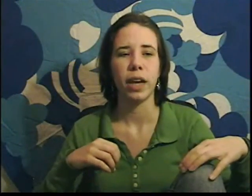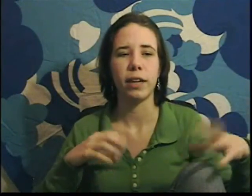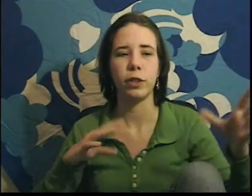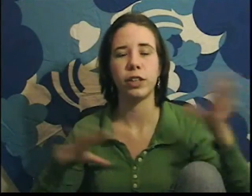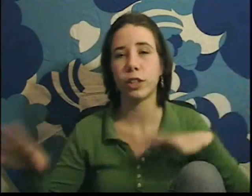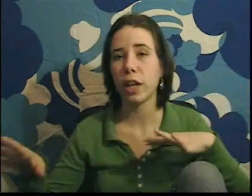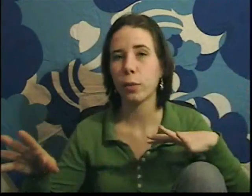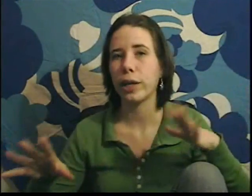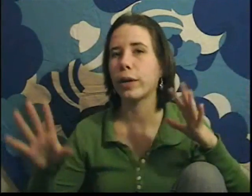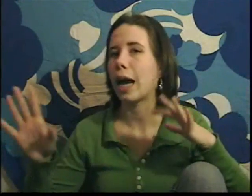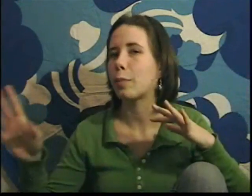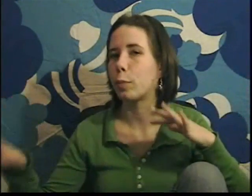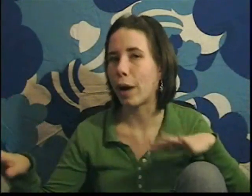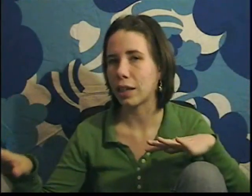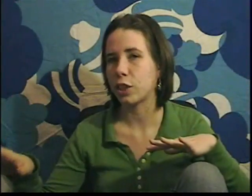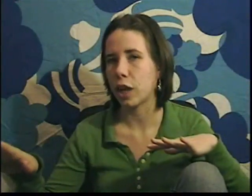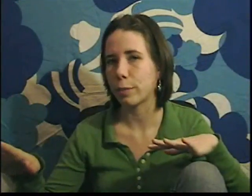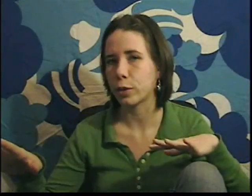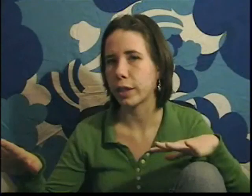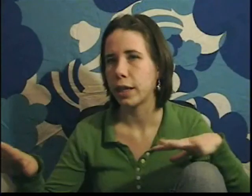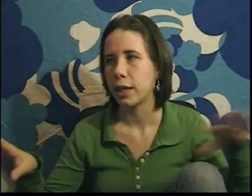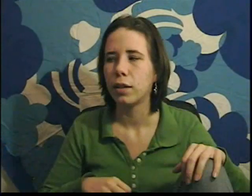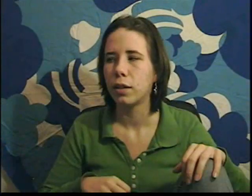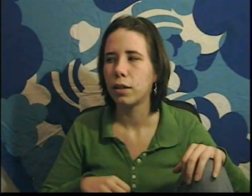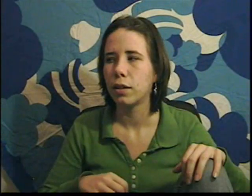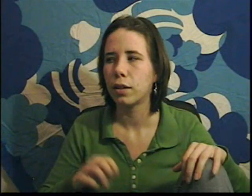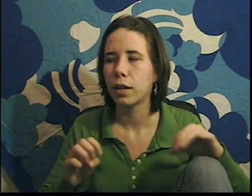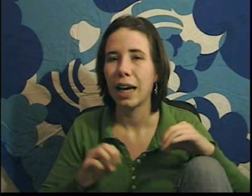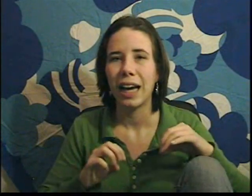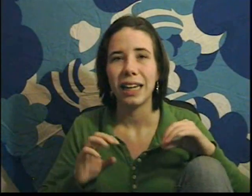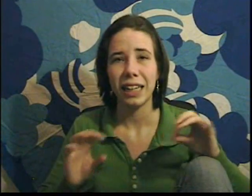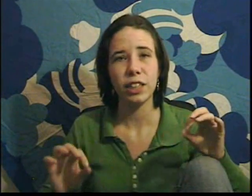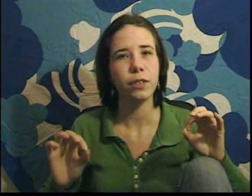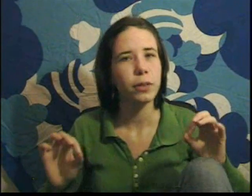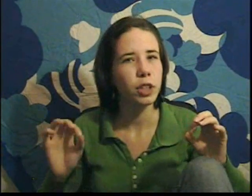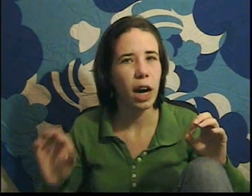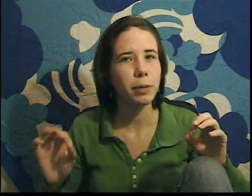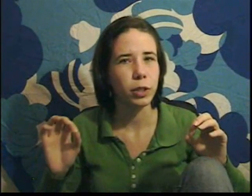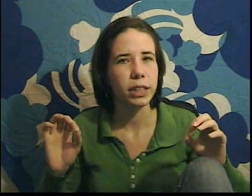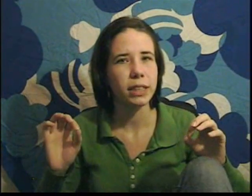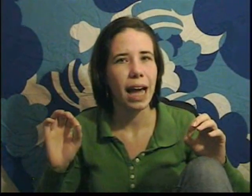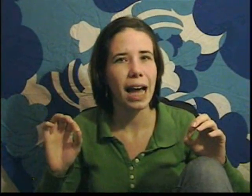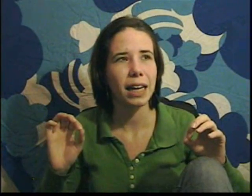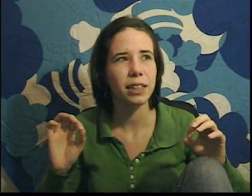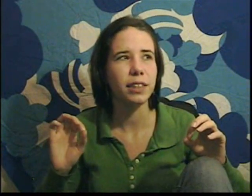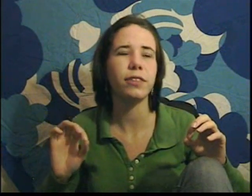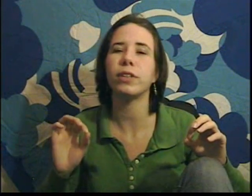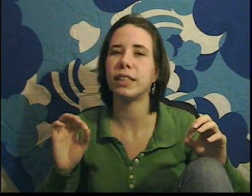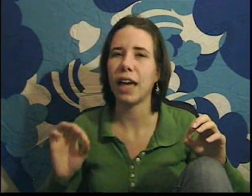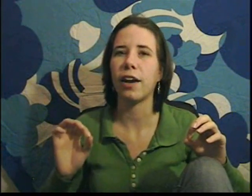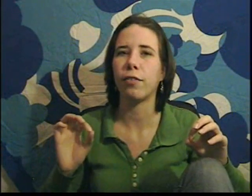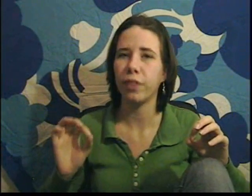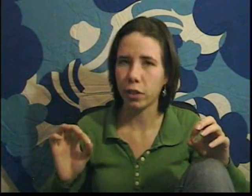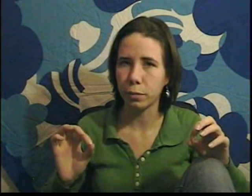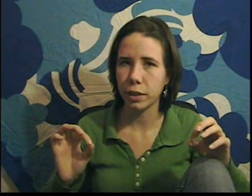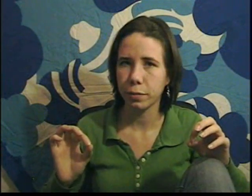And if you change it another way, you get hyperbolic geometry. Each of those geometries has a different set of theorems.